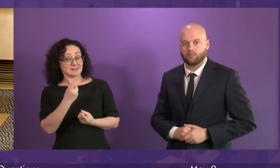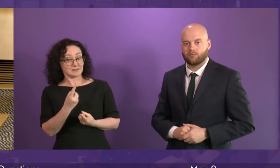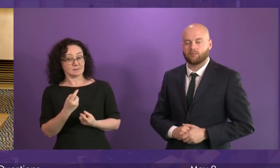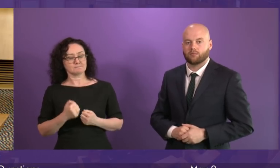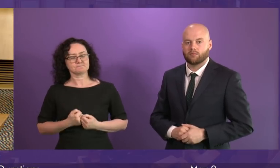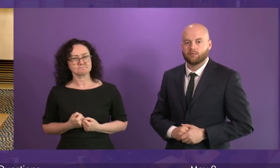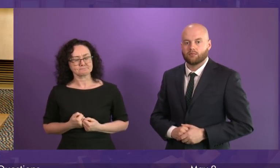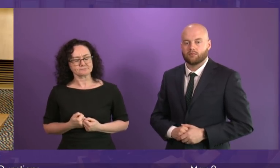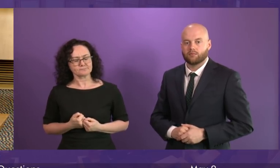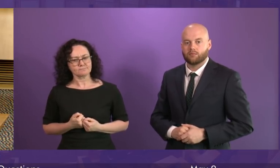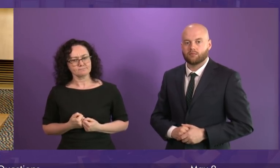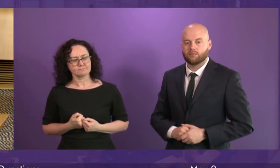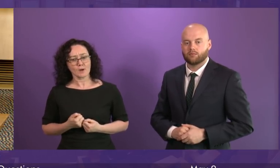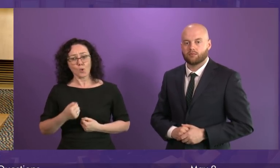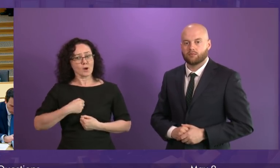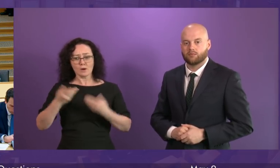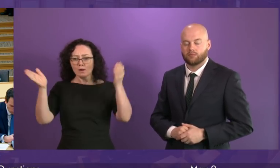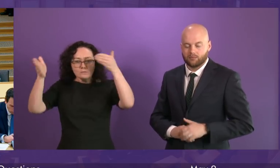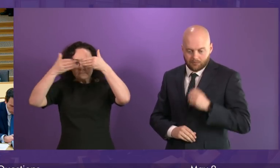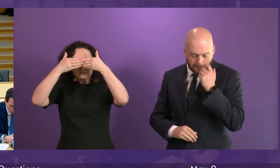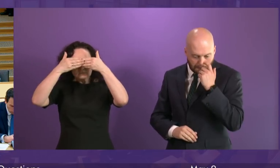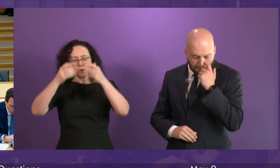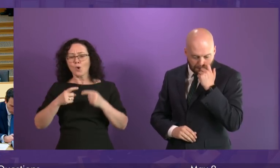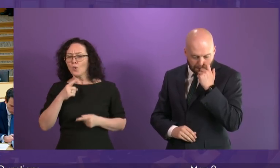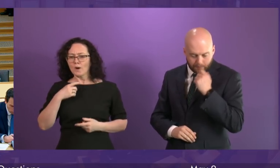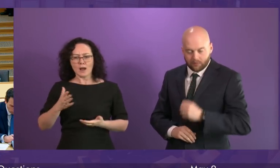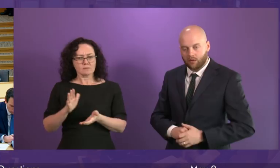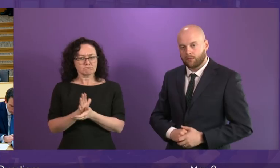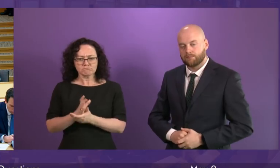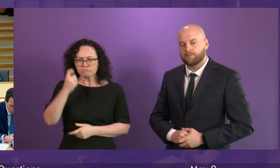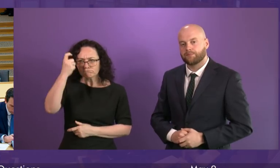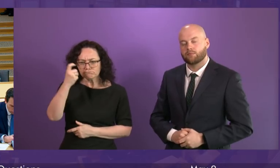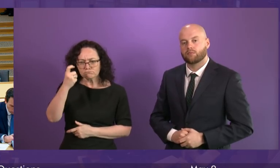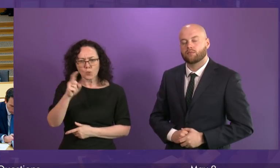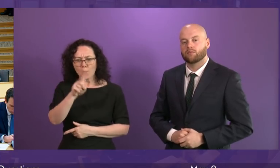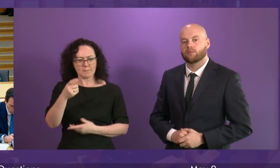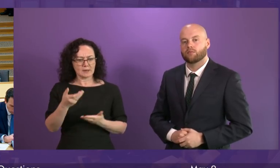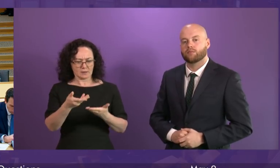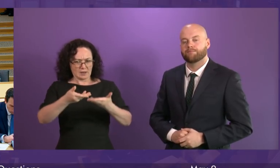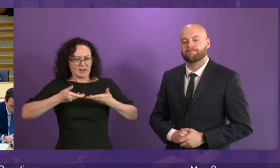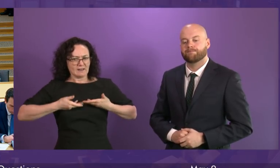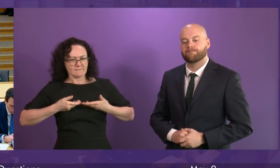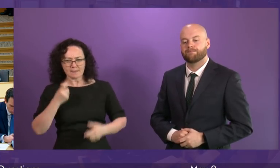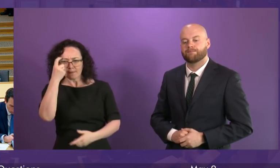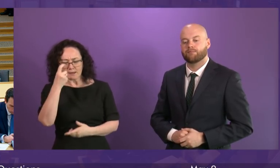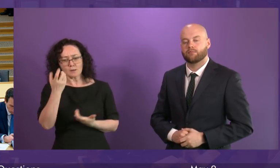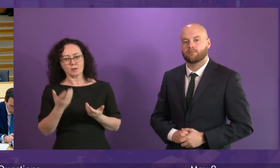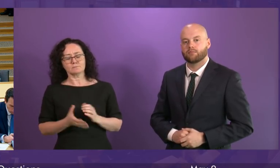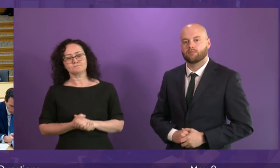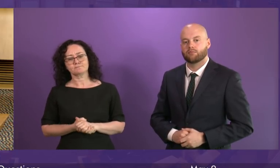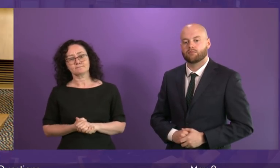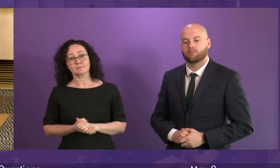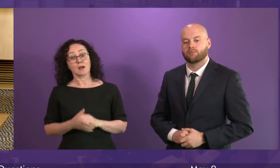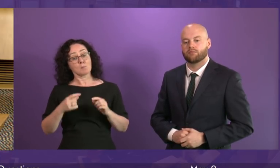mind is not closed to any suggestion that comes forward about how we can do this differently. My